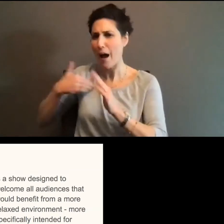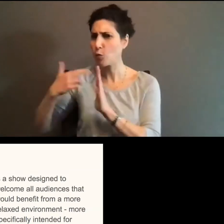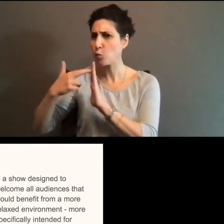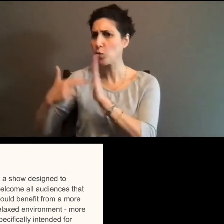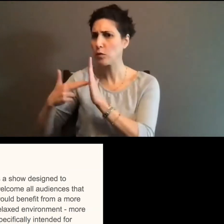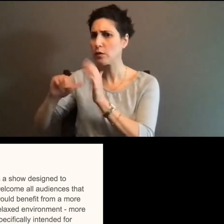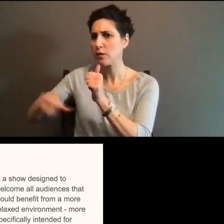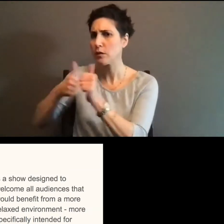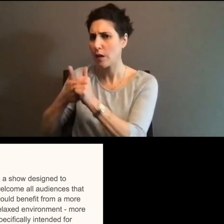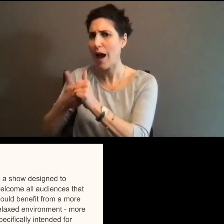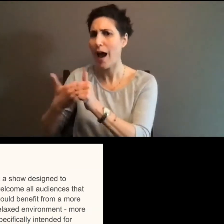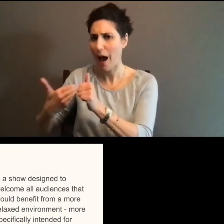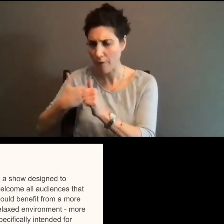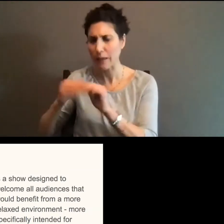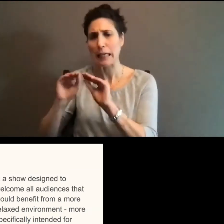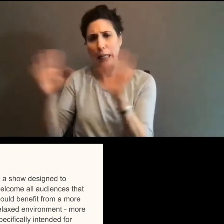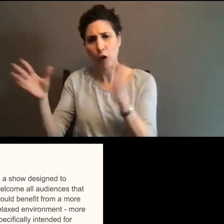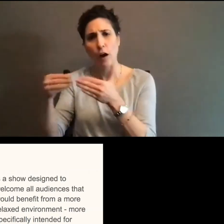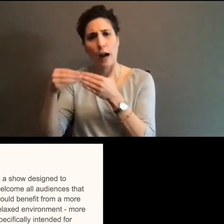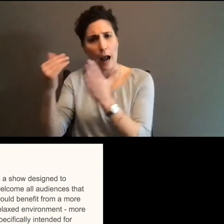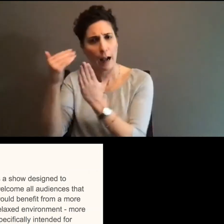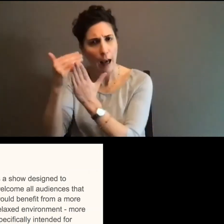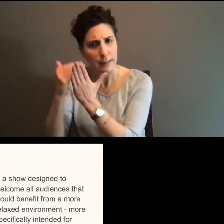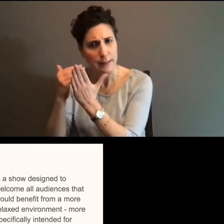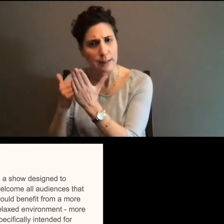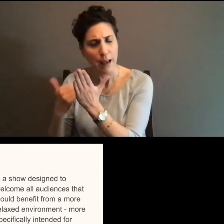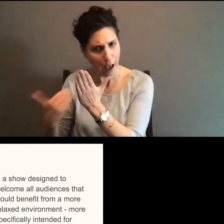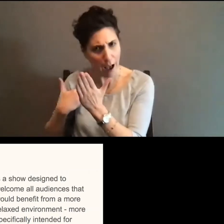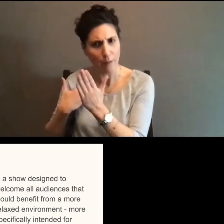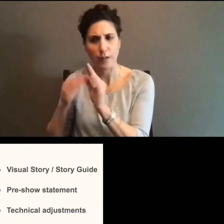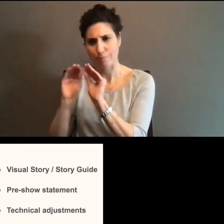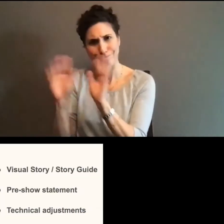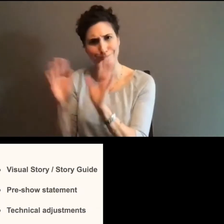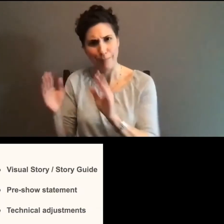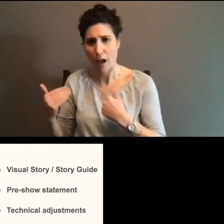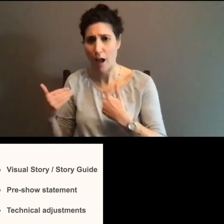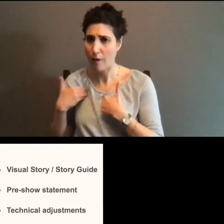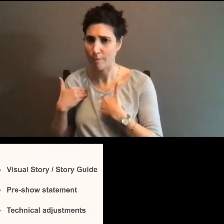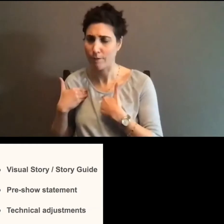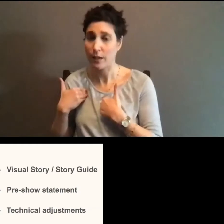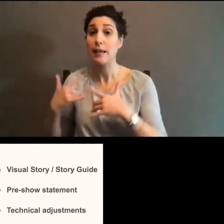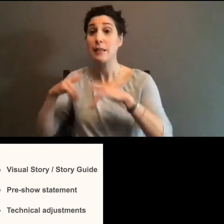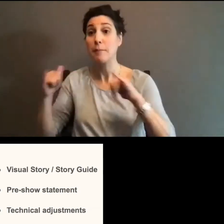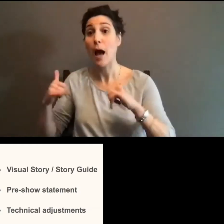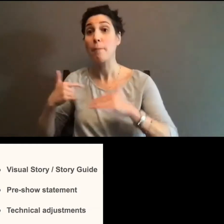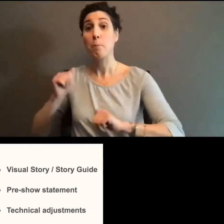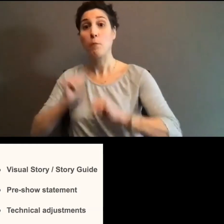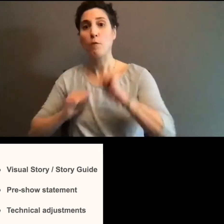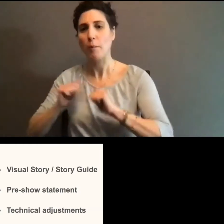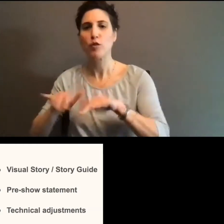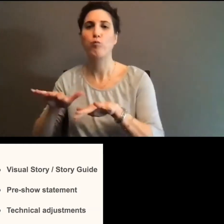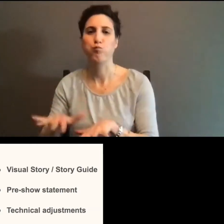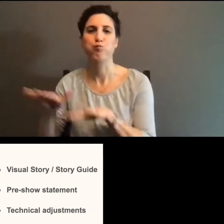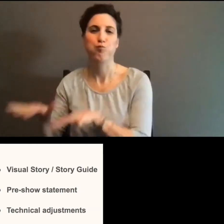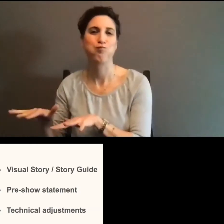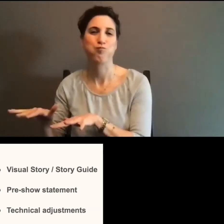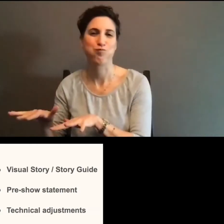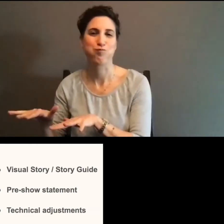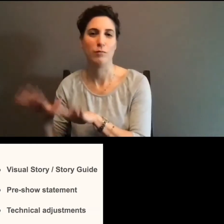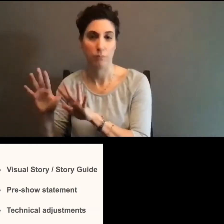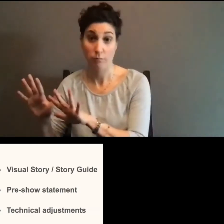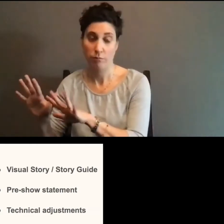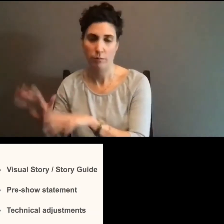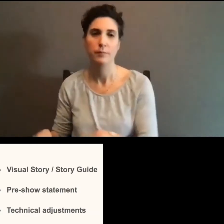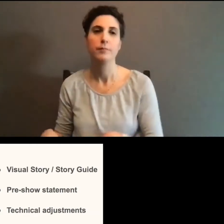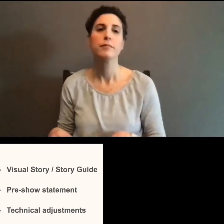guidelines and structure. So that intent is very important. Um, and I'm just looking at the time. So I'm going to, so